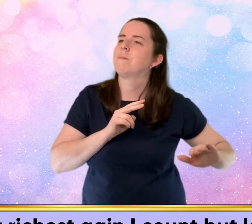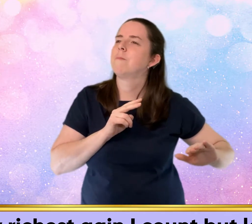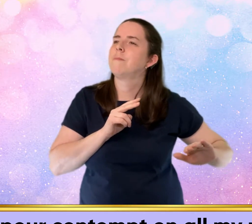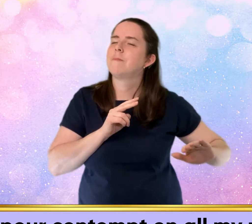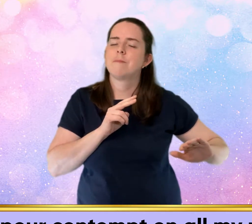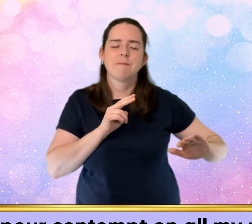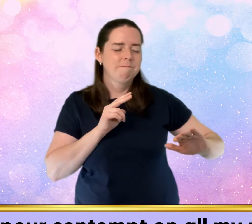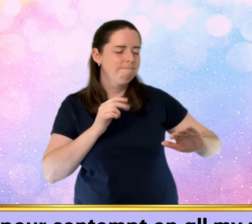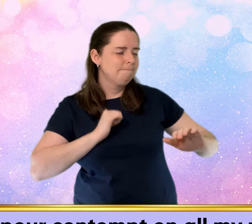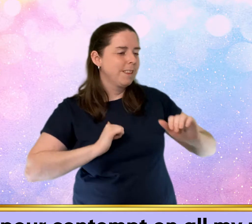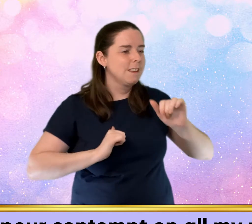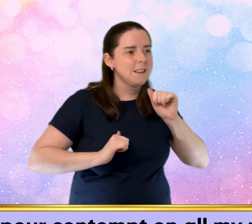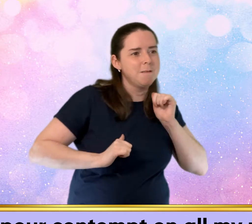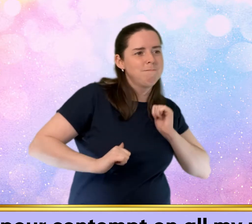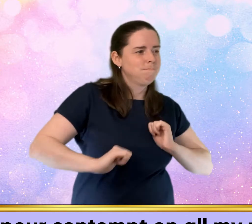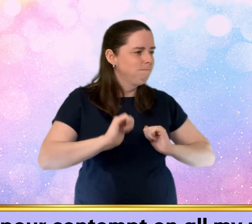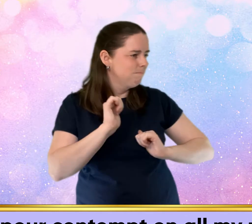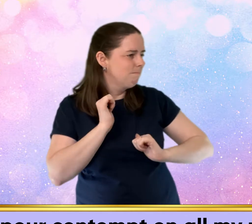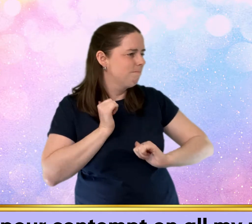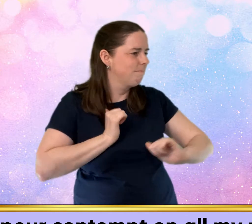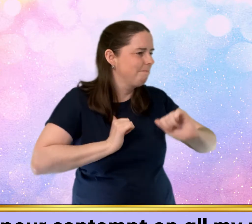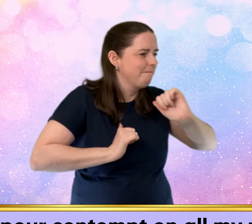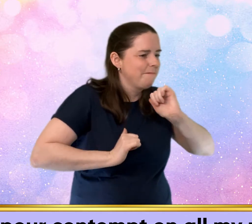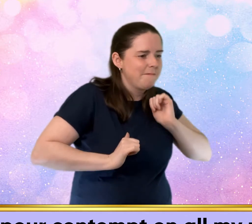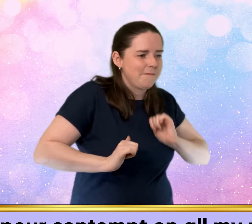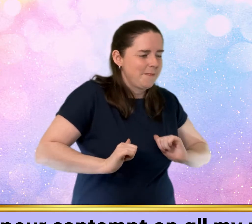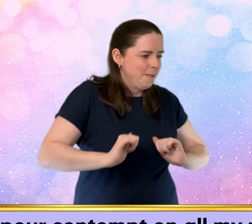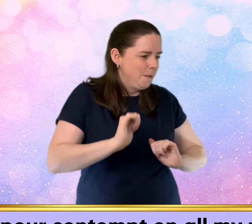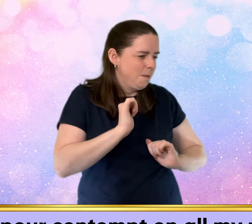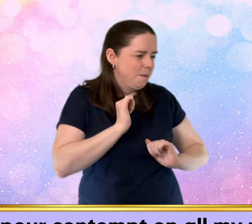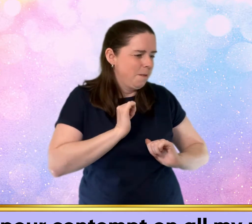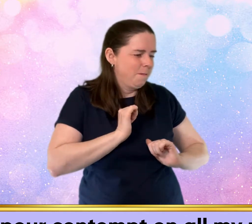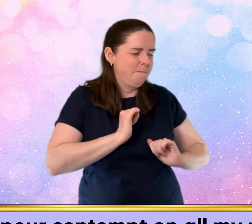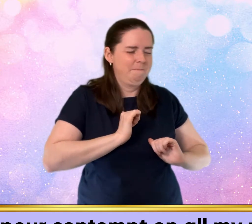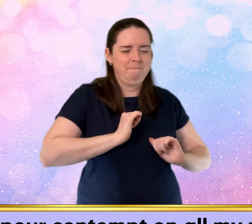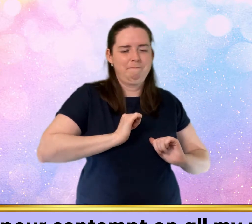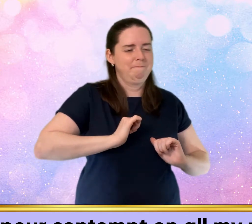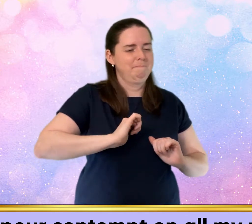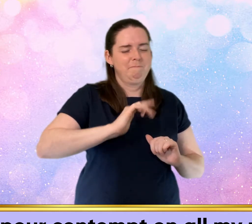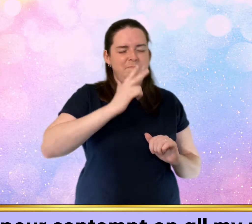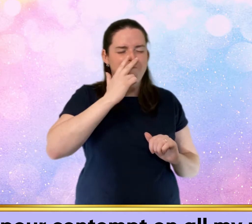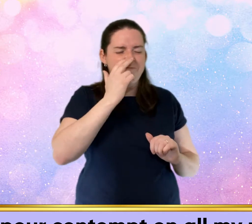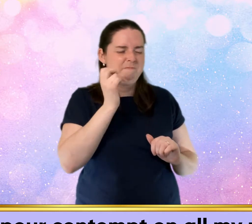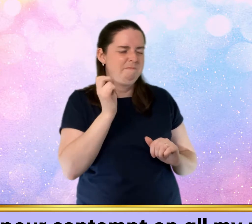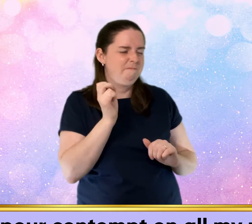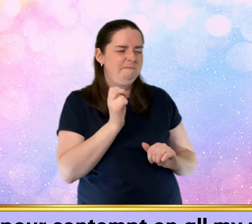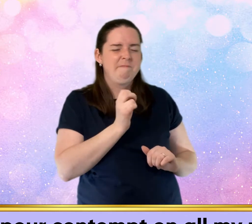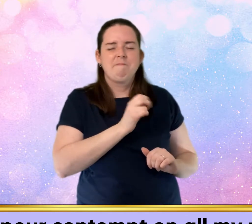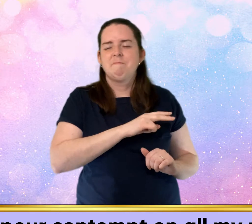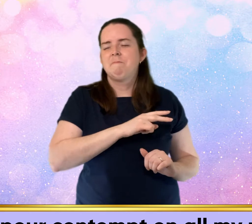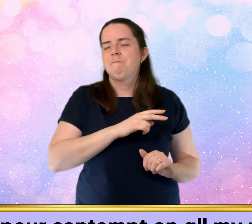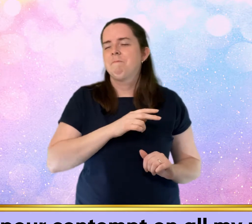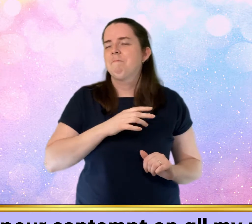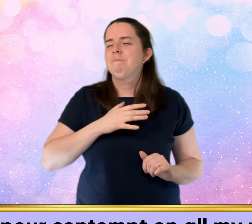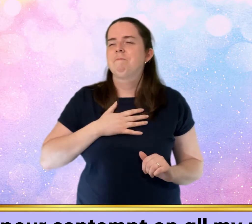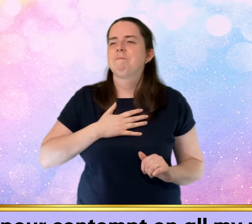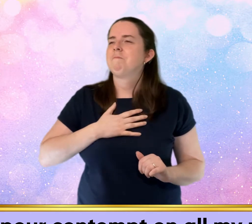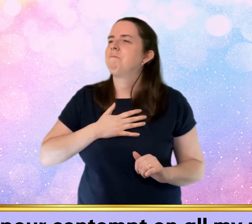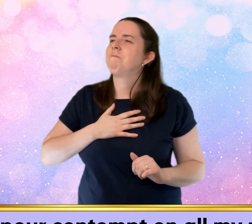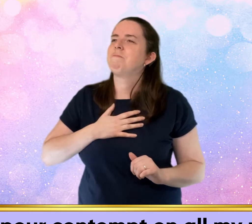And poor contempt On all my